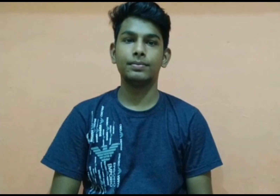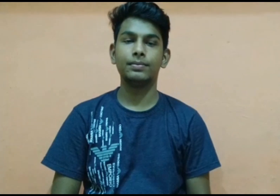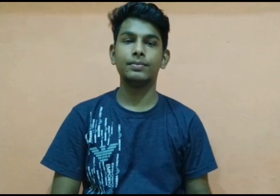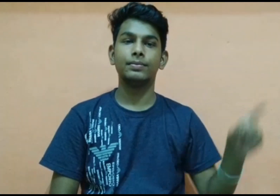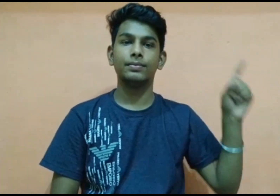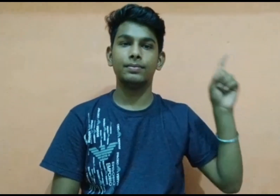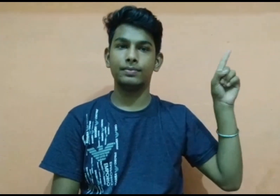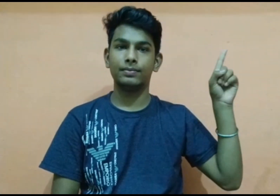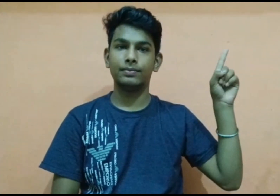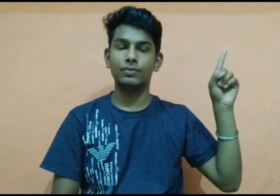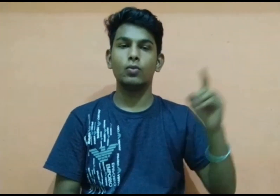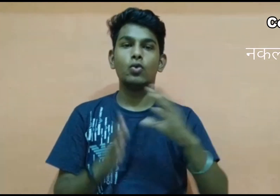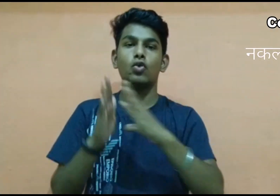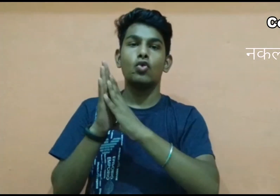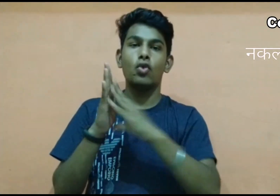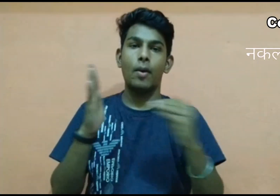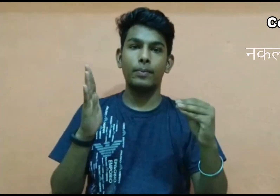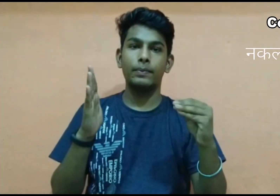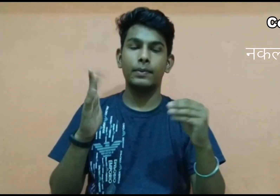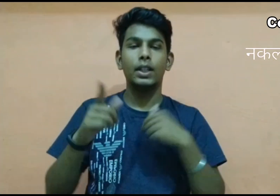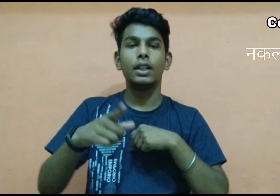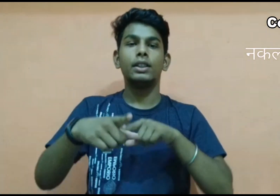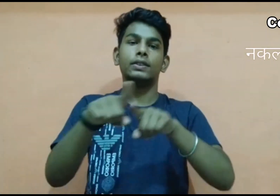that I like the video that a I like the that